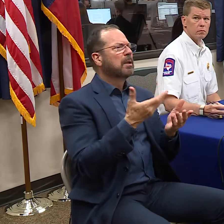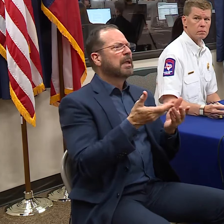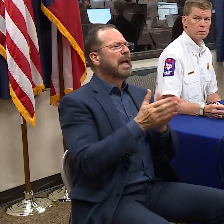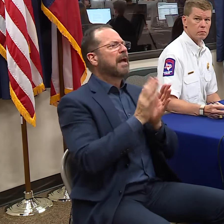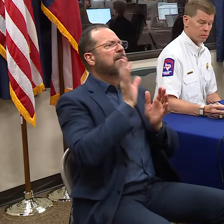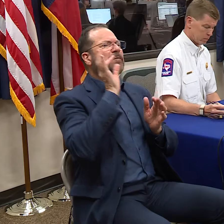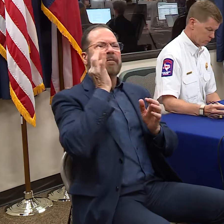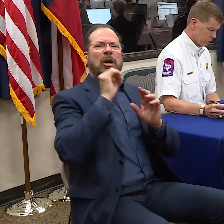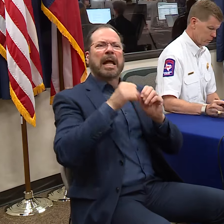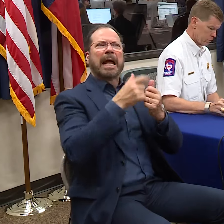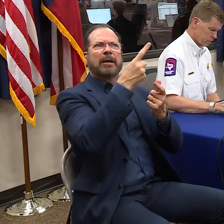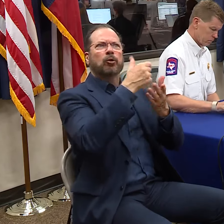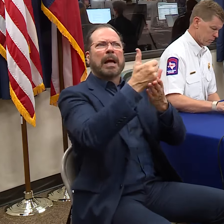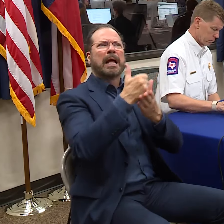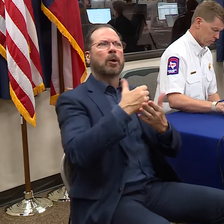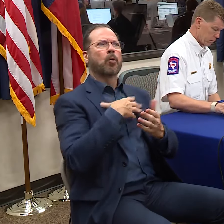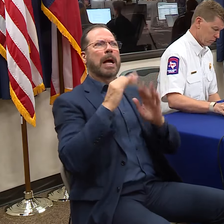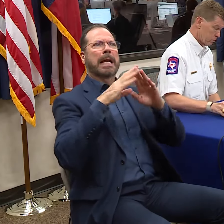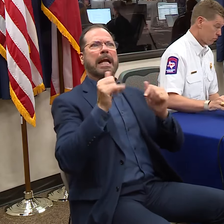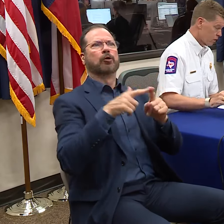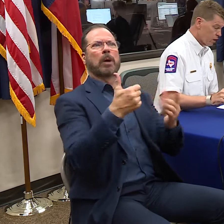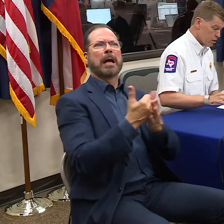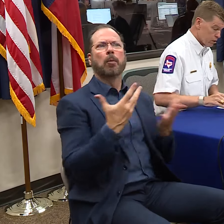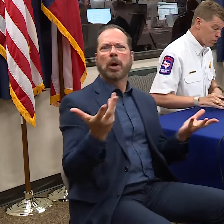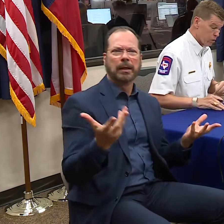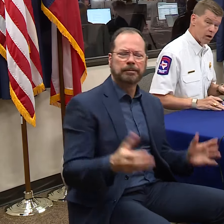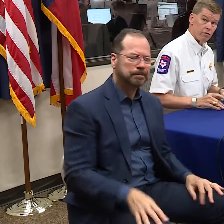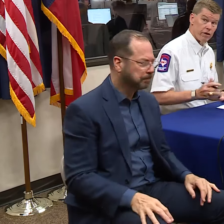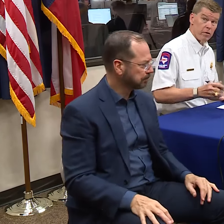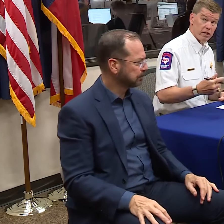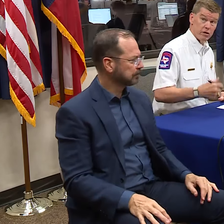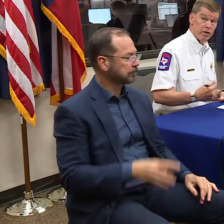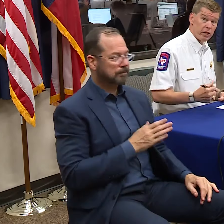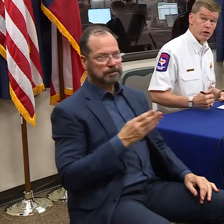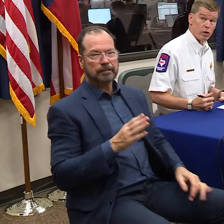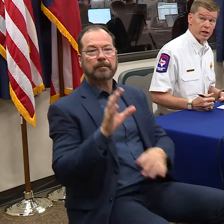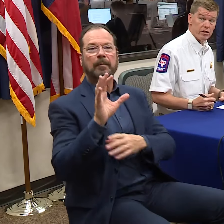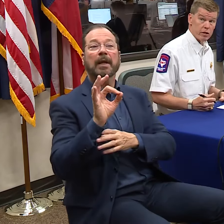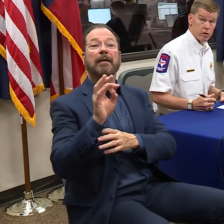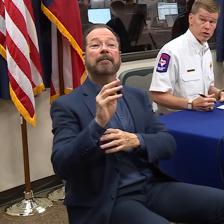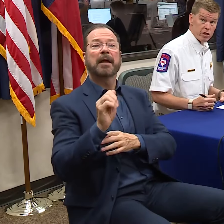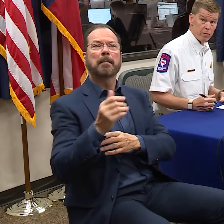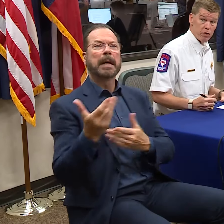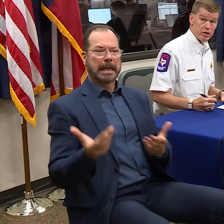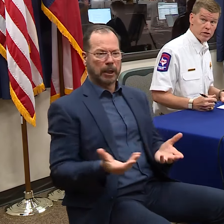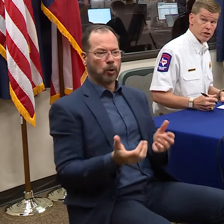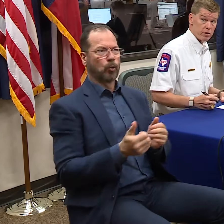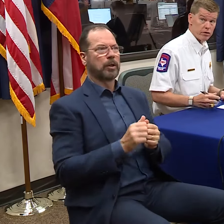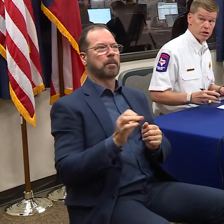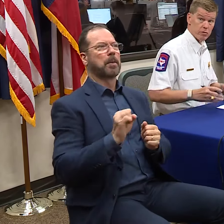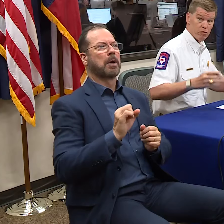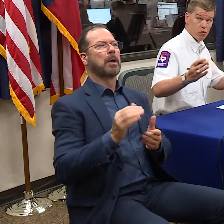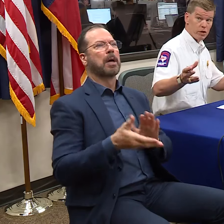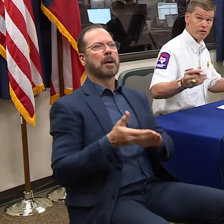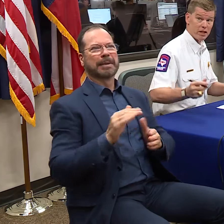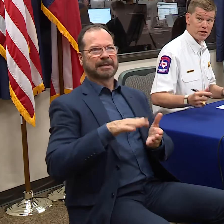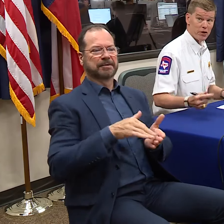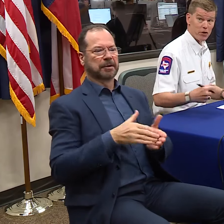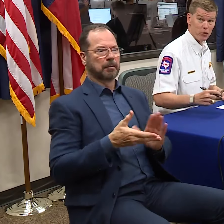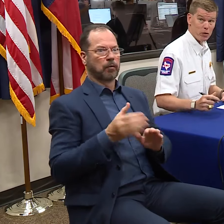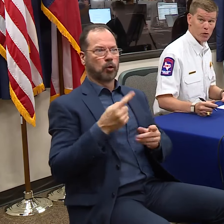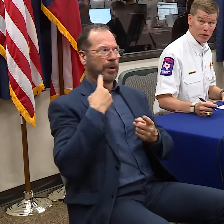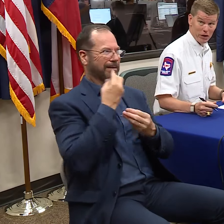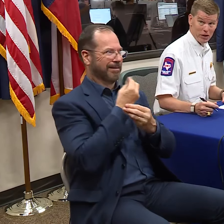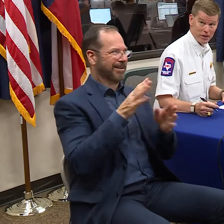are the agencies in the White House? Bill? So FEMA has been here with us in the Emergency Operations Center since before we even